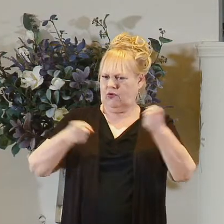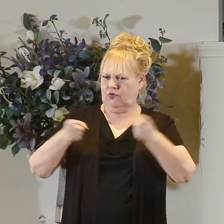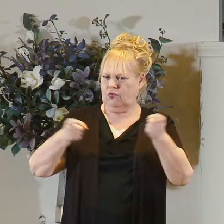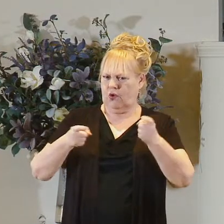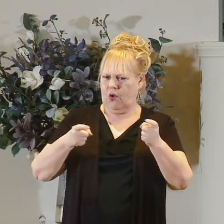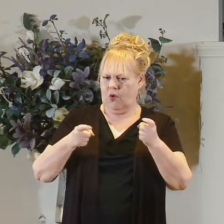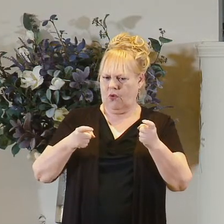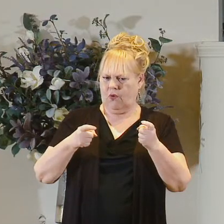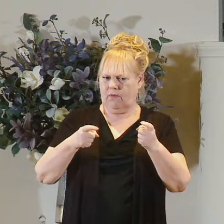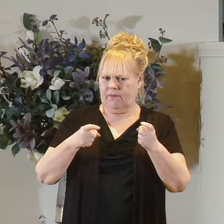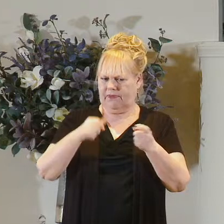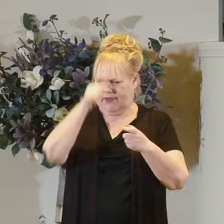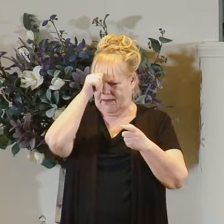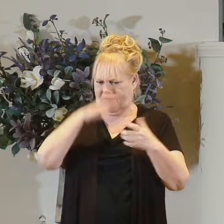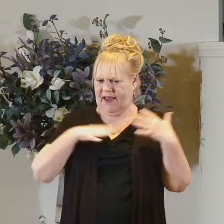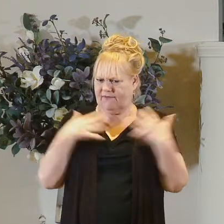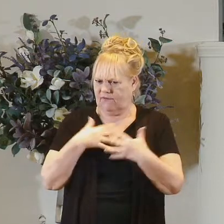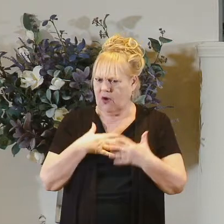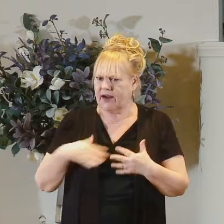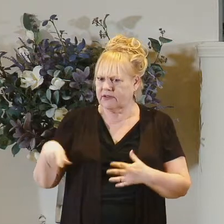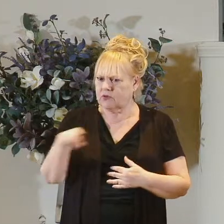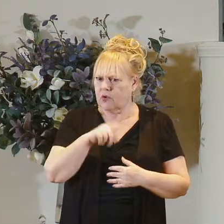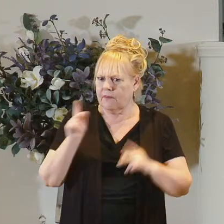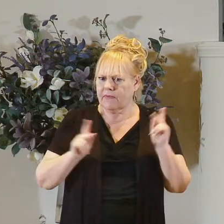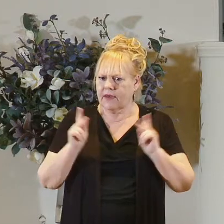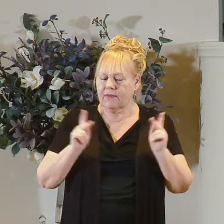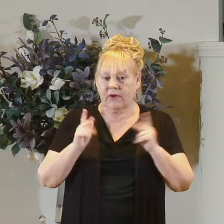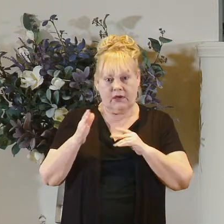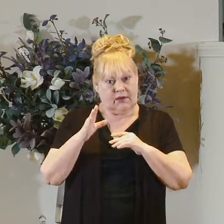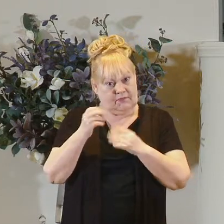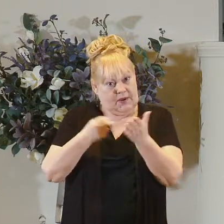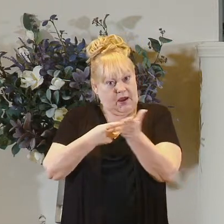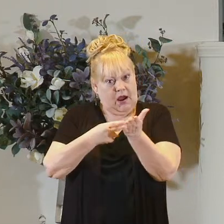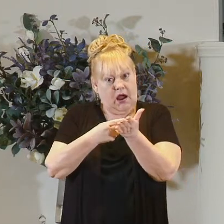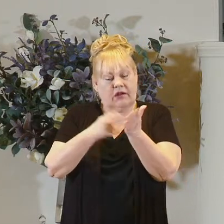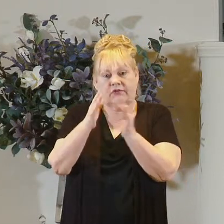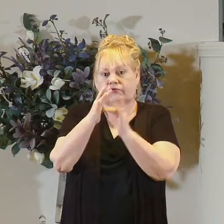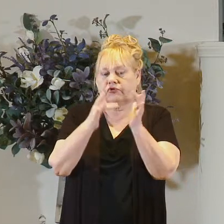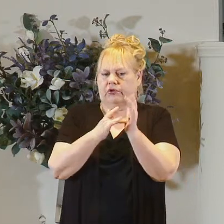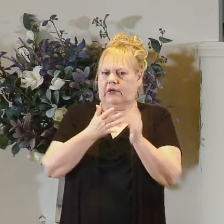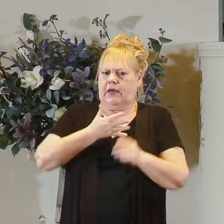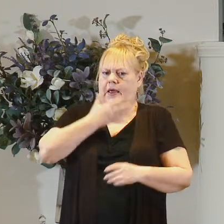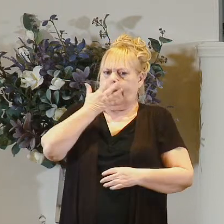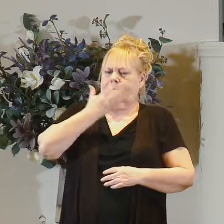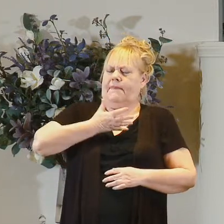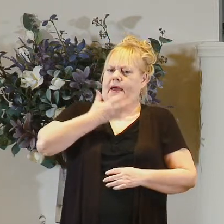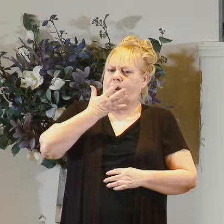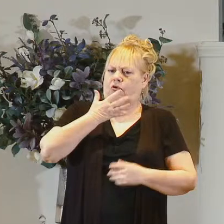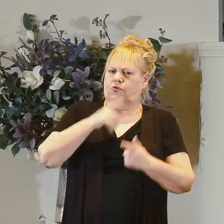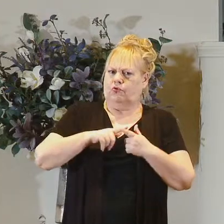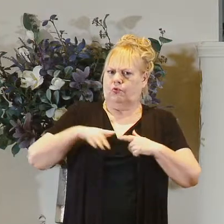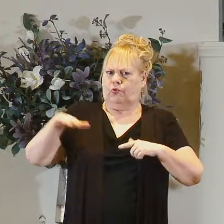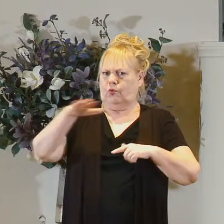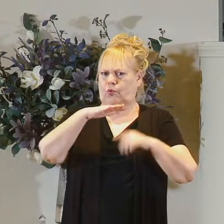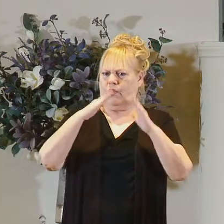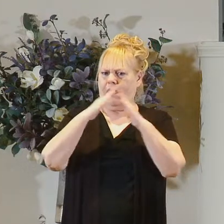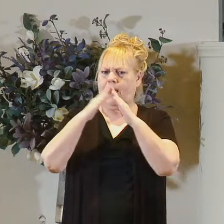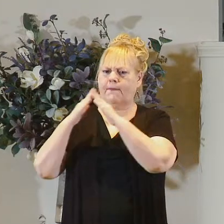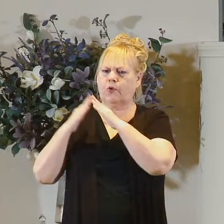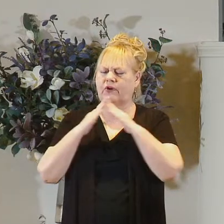he's frightening and if you want to just be honest about it he is an embarrassment to the community